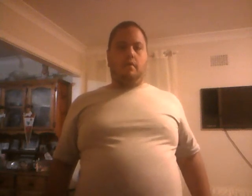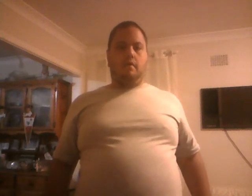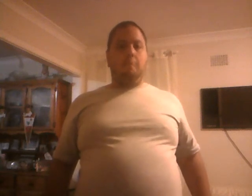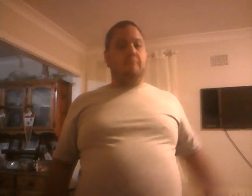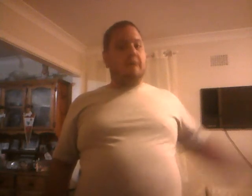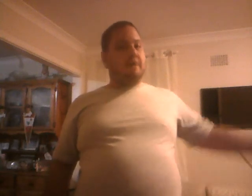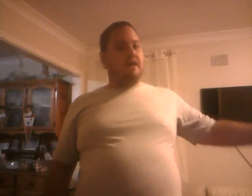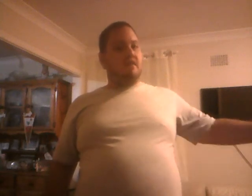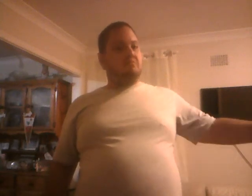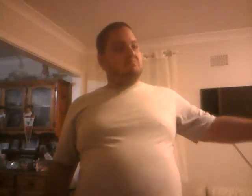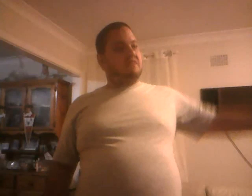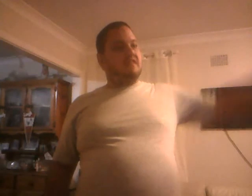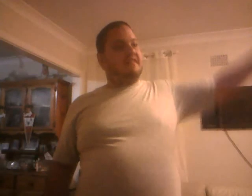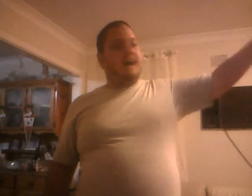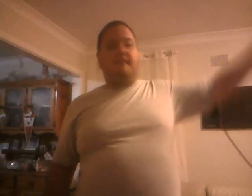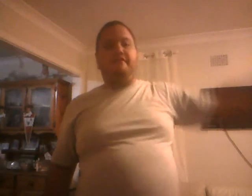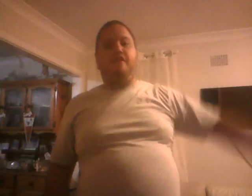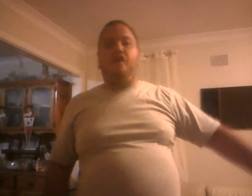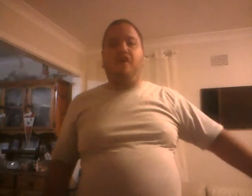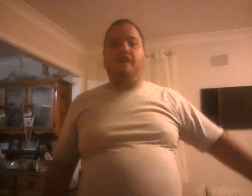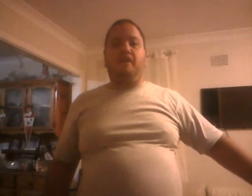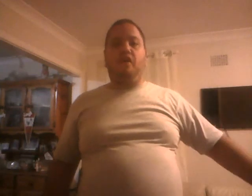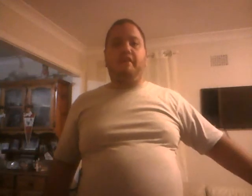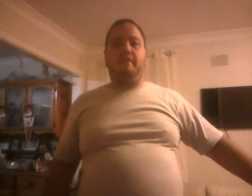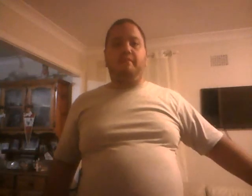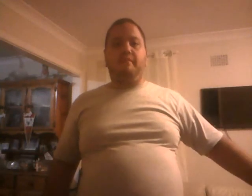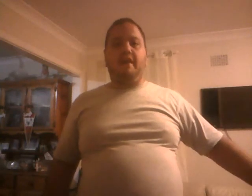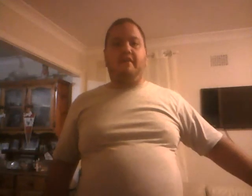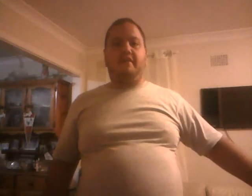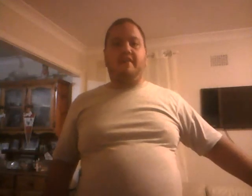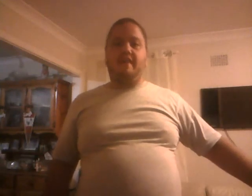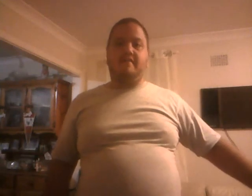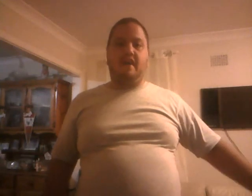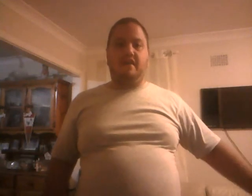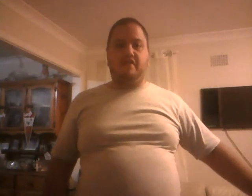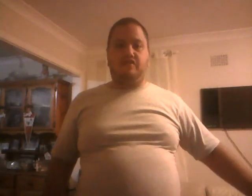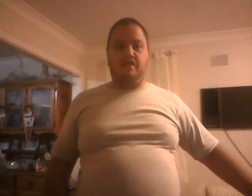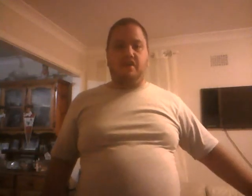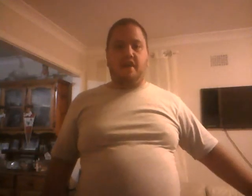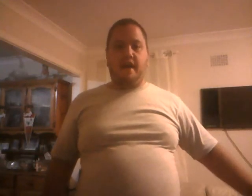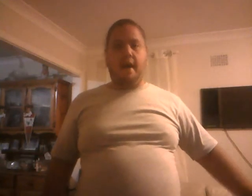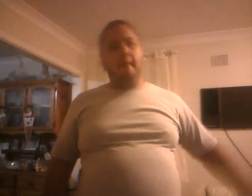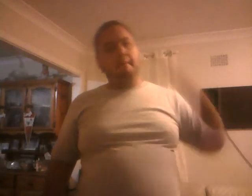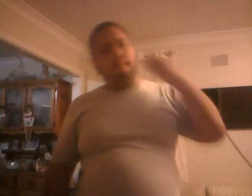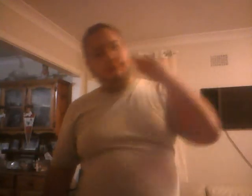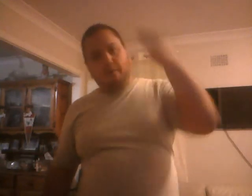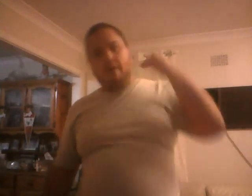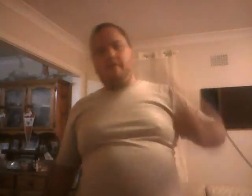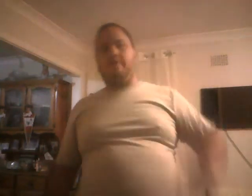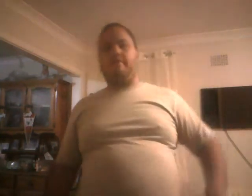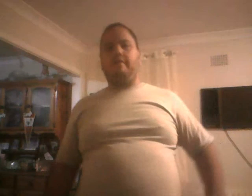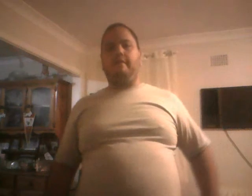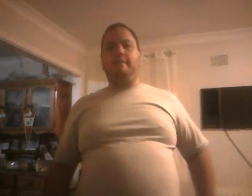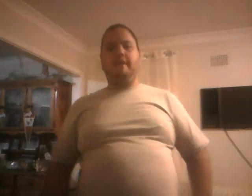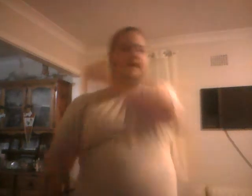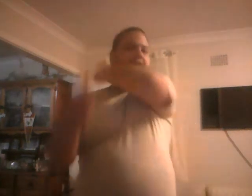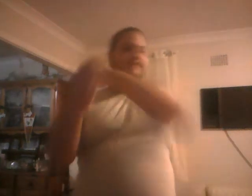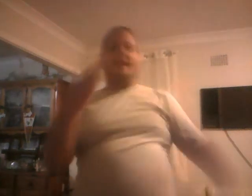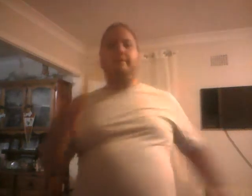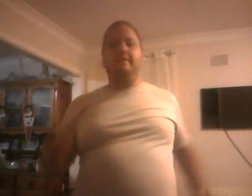maybe the downfall of all the textile industry in the UK may be like a slap